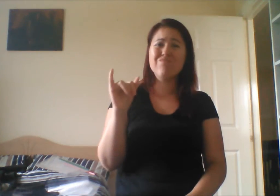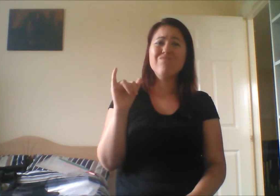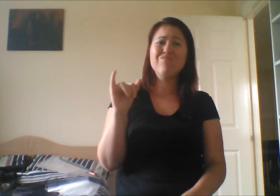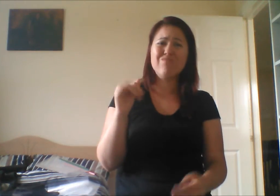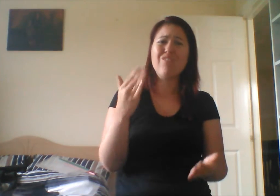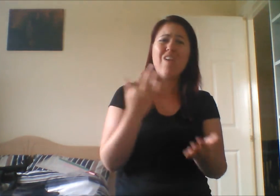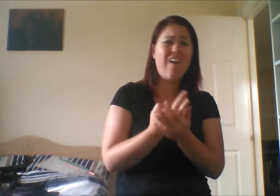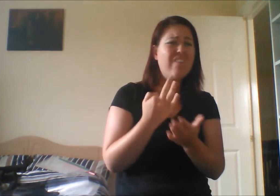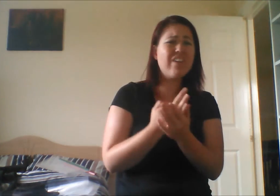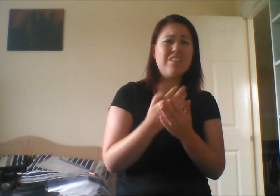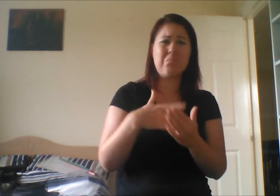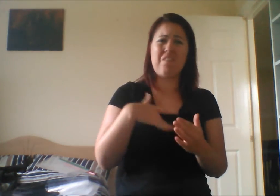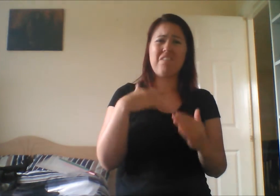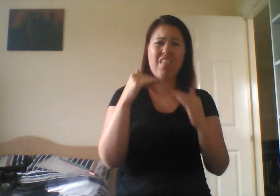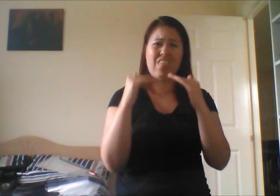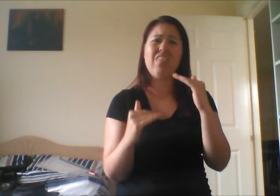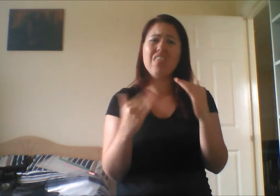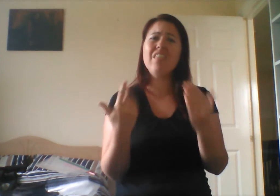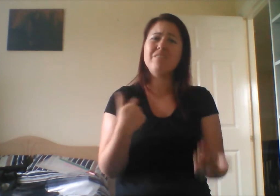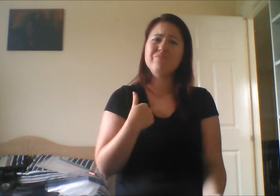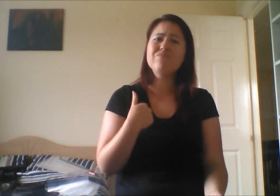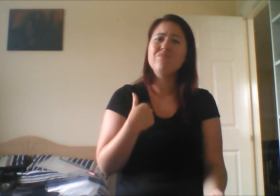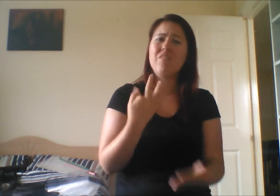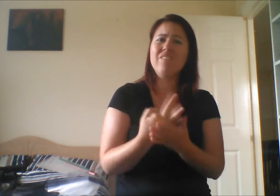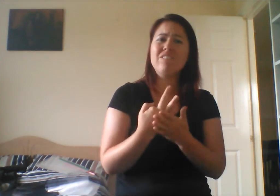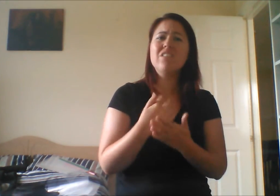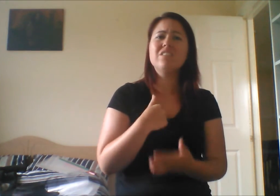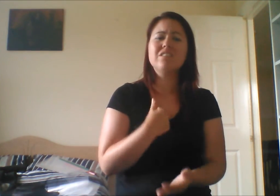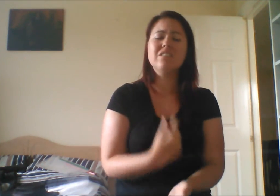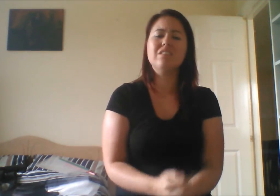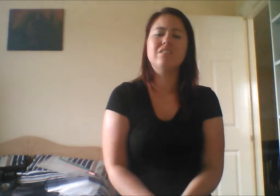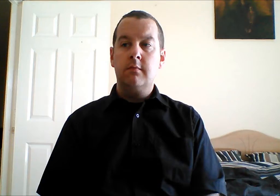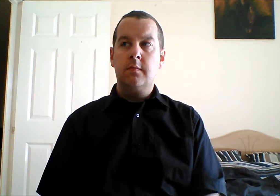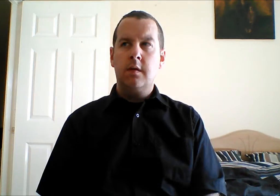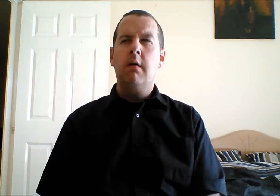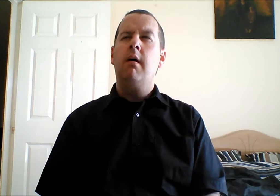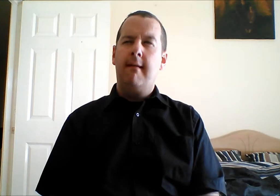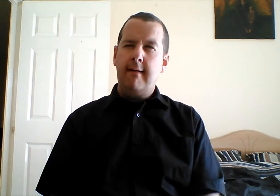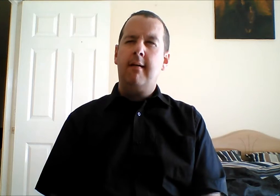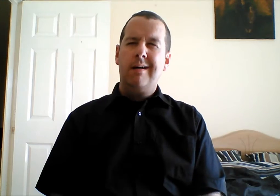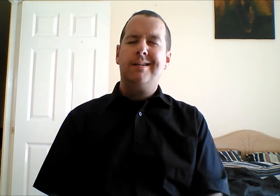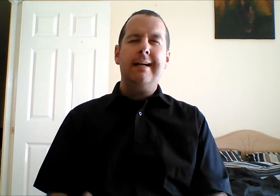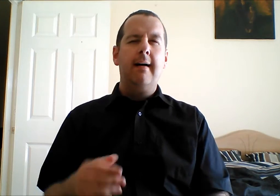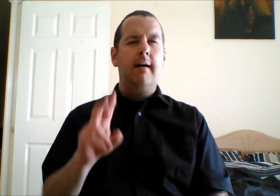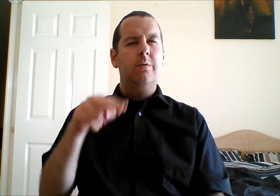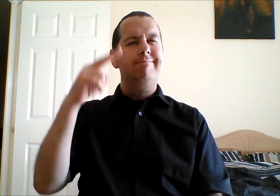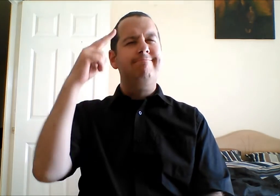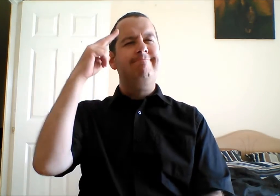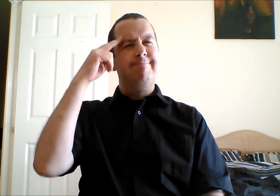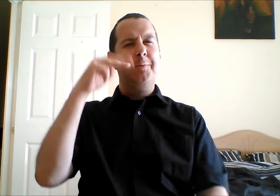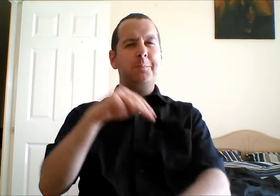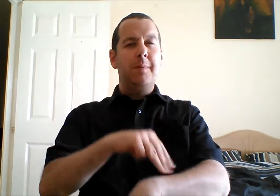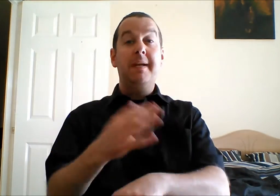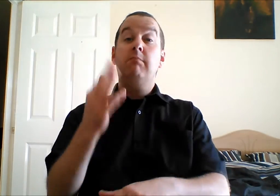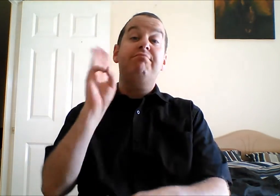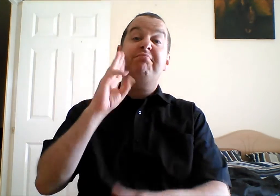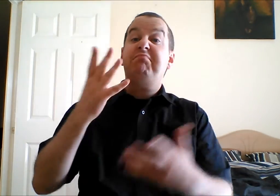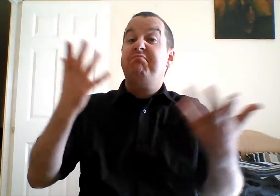Yes, yes, yes, very, very much so. I can see the problem. Even if you went into a post office looking for